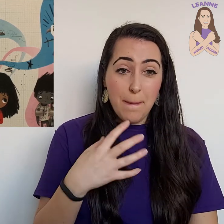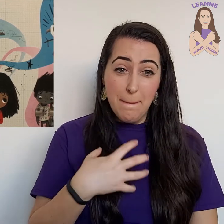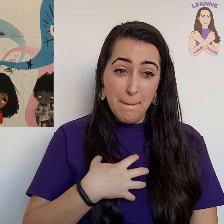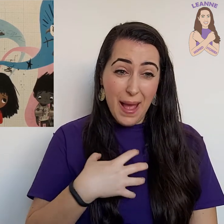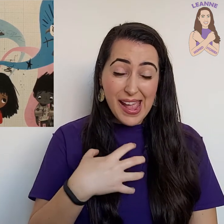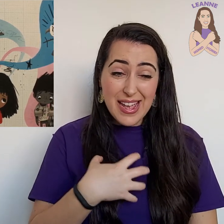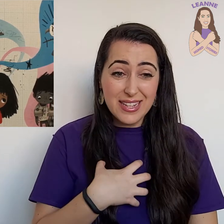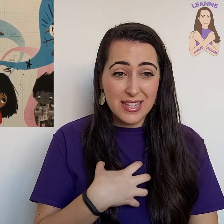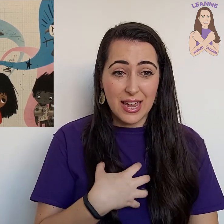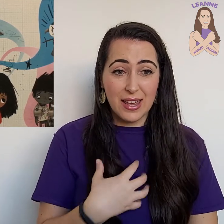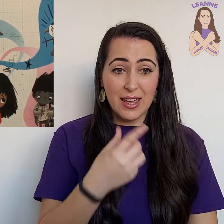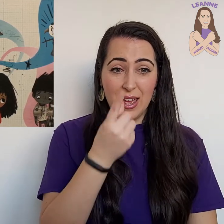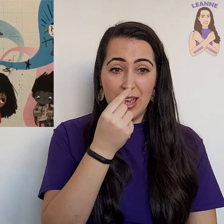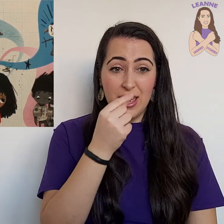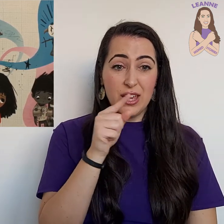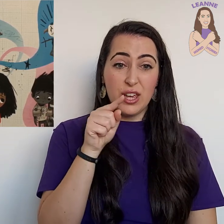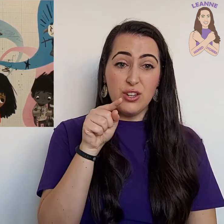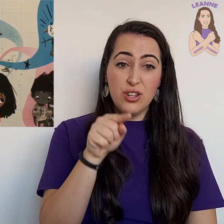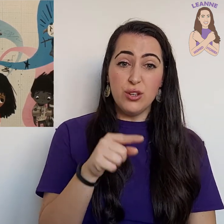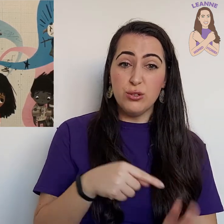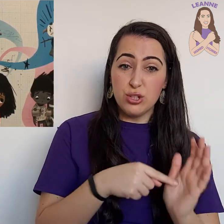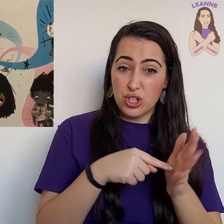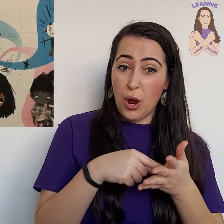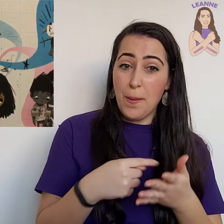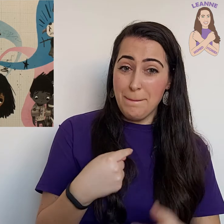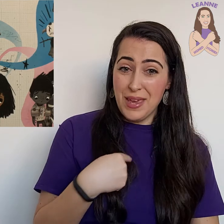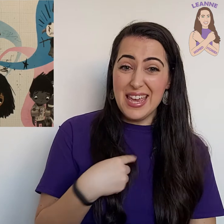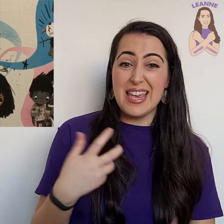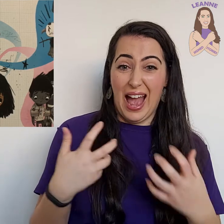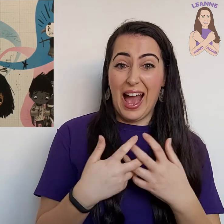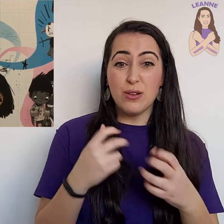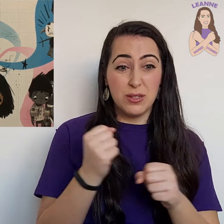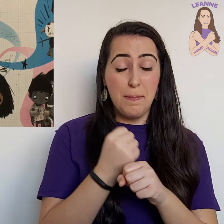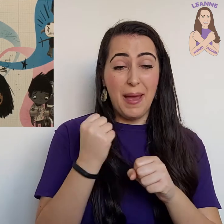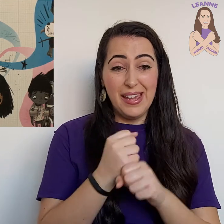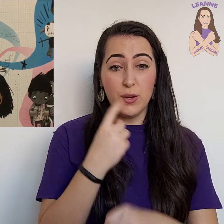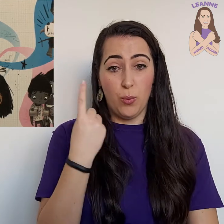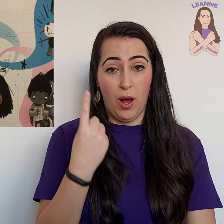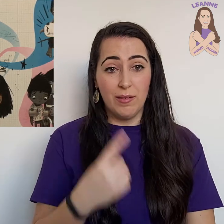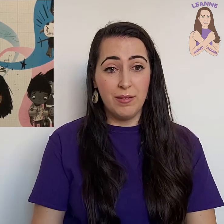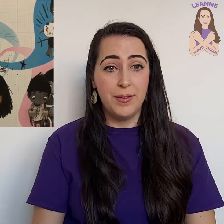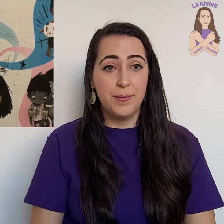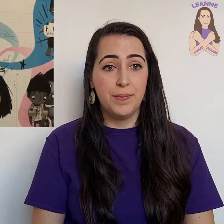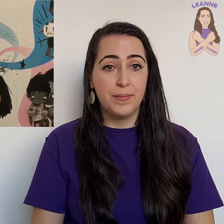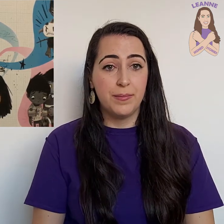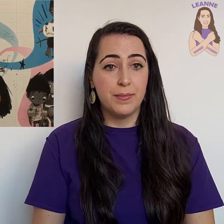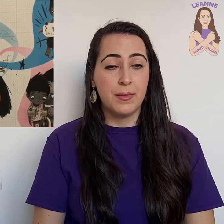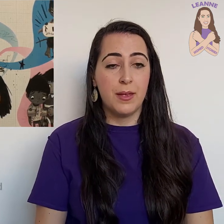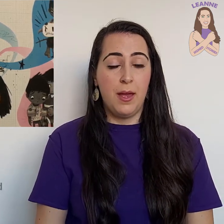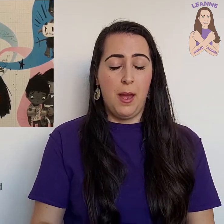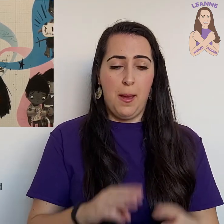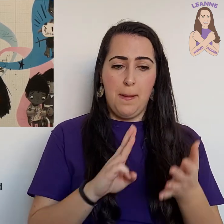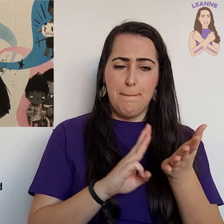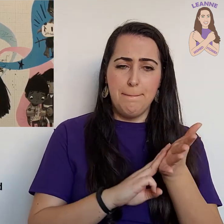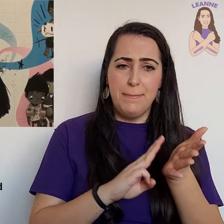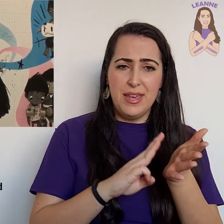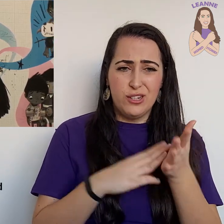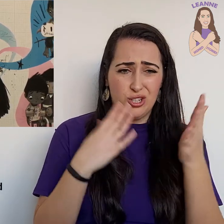amazing! Can you show me how to make one? Misha